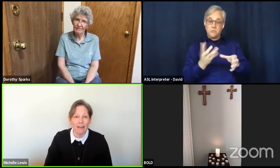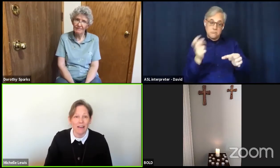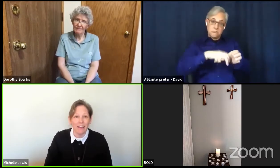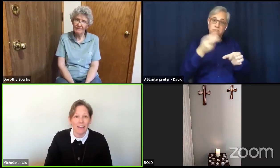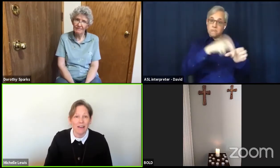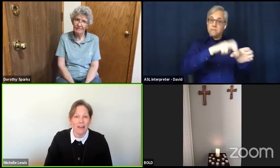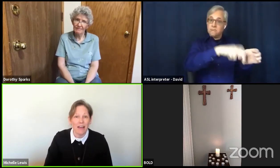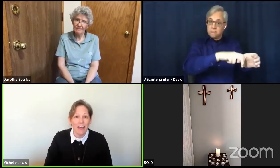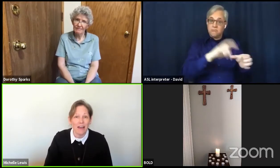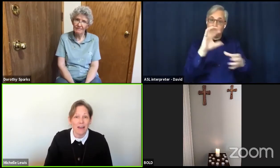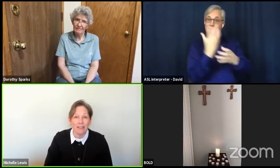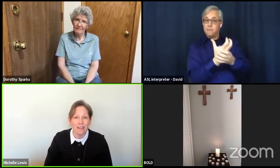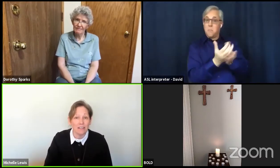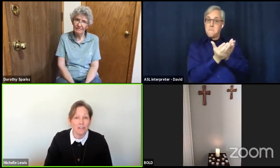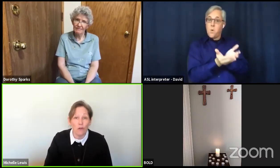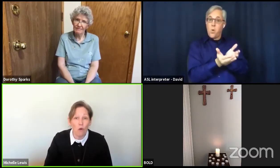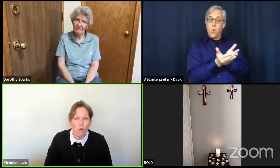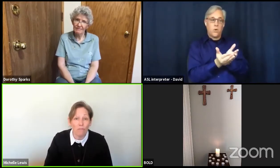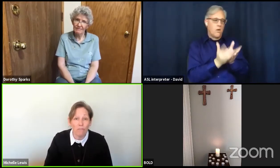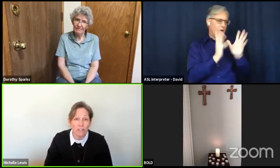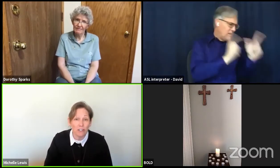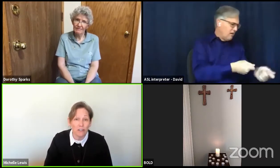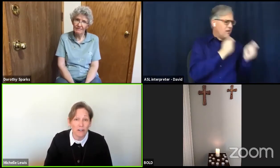And they had no fish in their net.